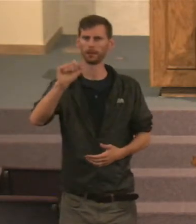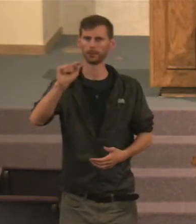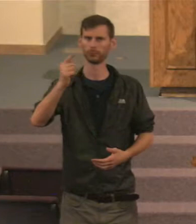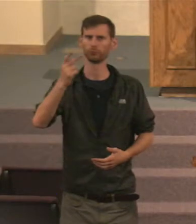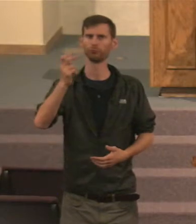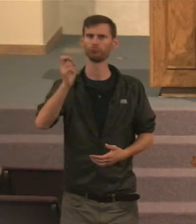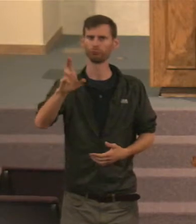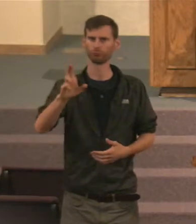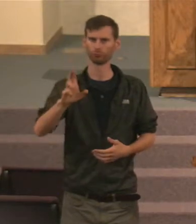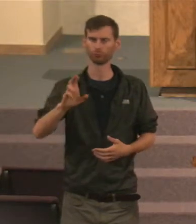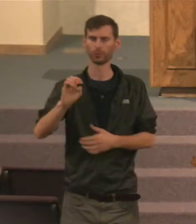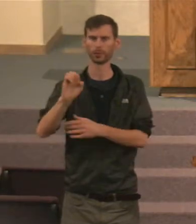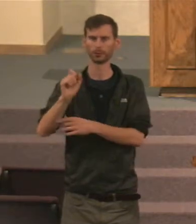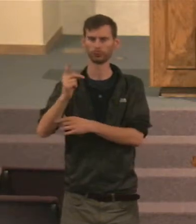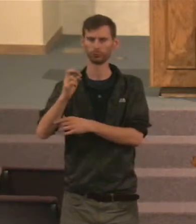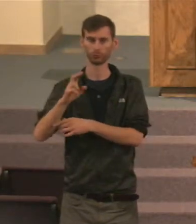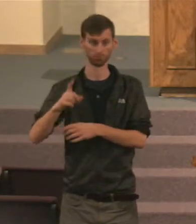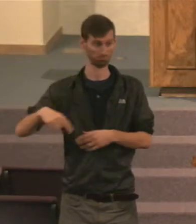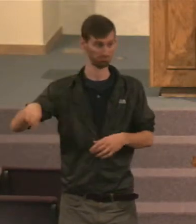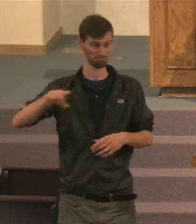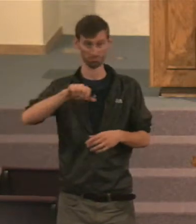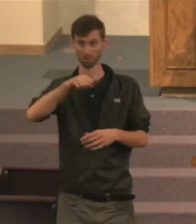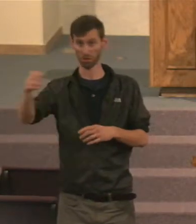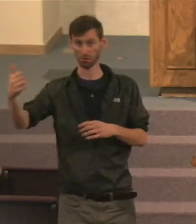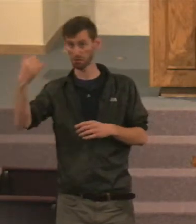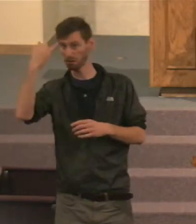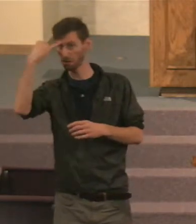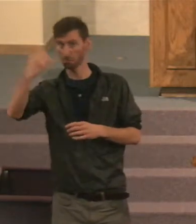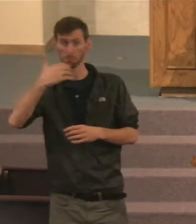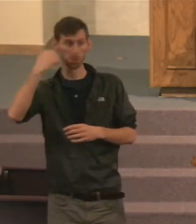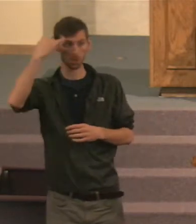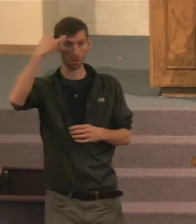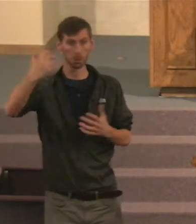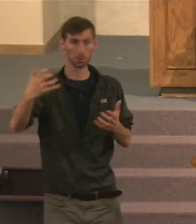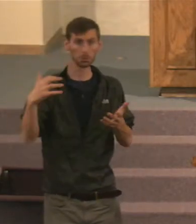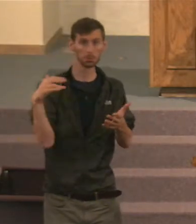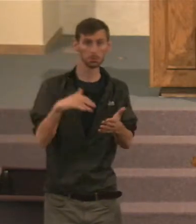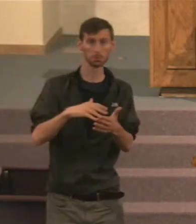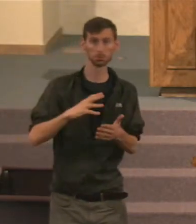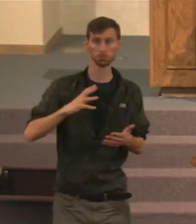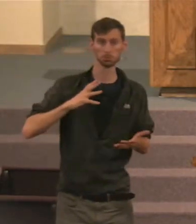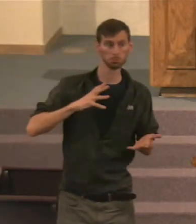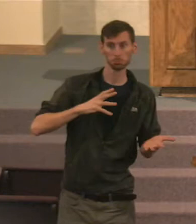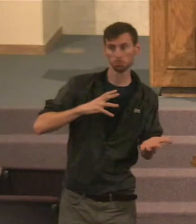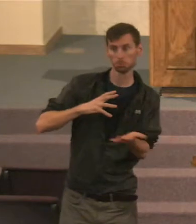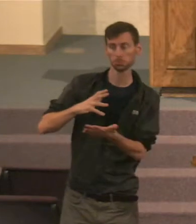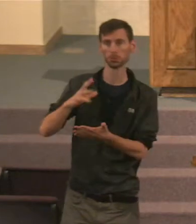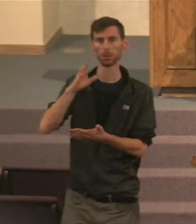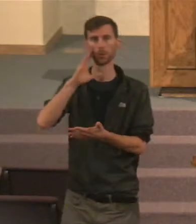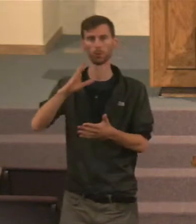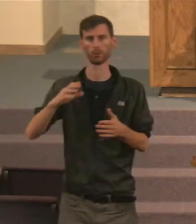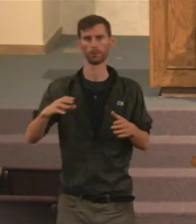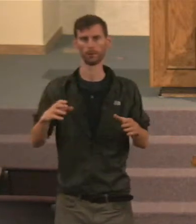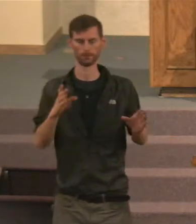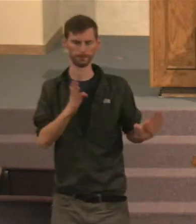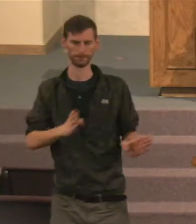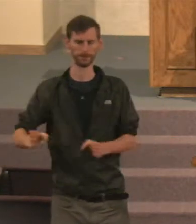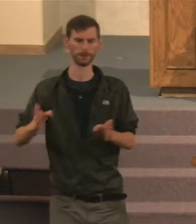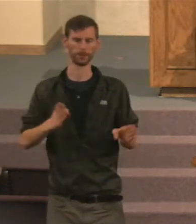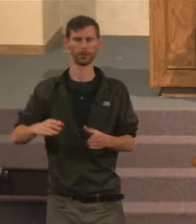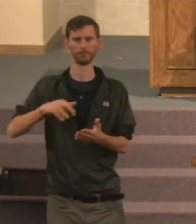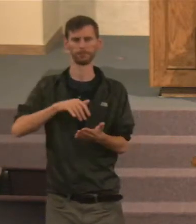And if nobody has anything better, That they want to study, Or would like to study, I'll start preparing for Esther,